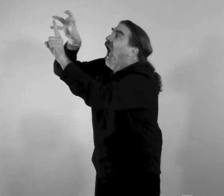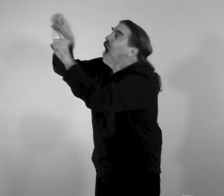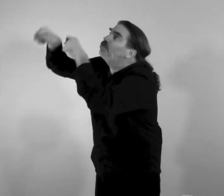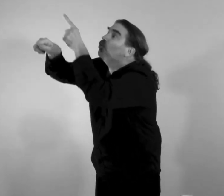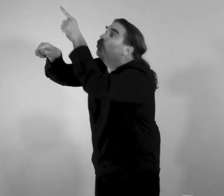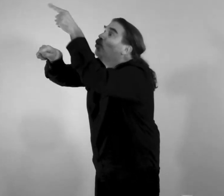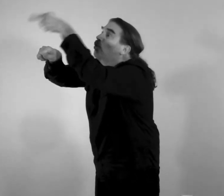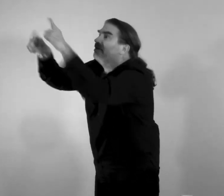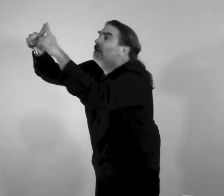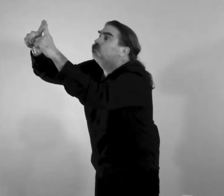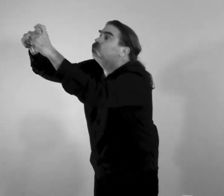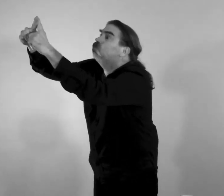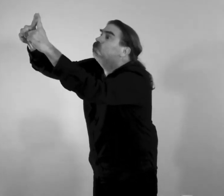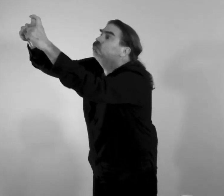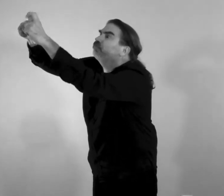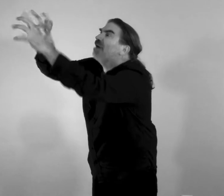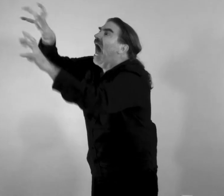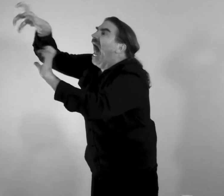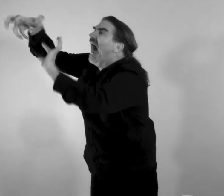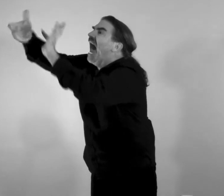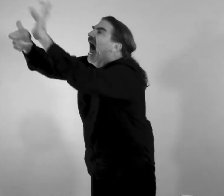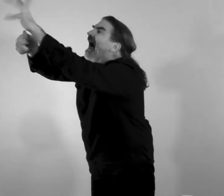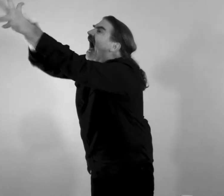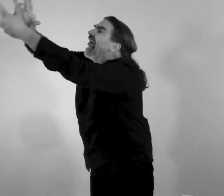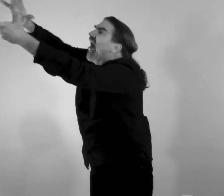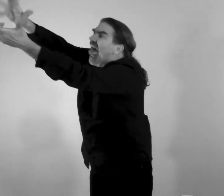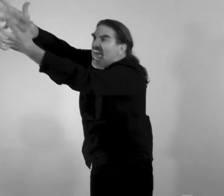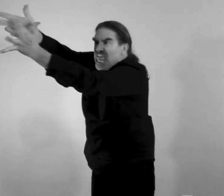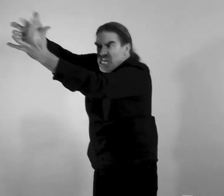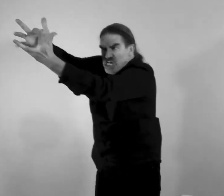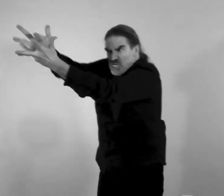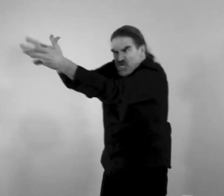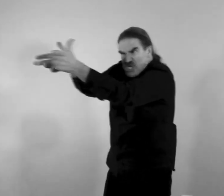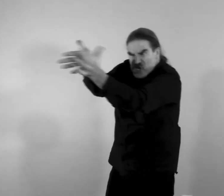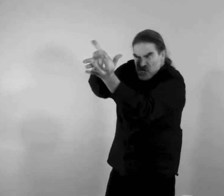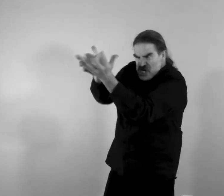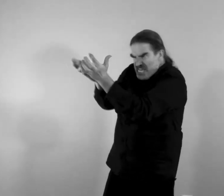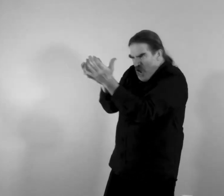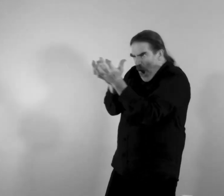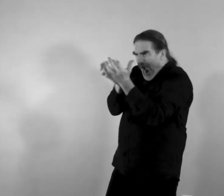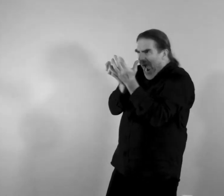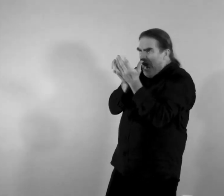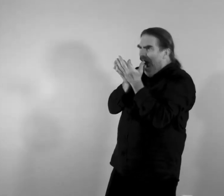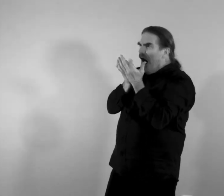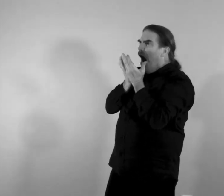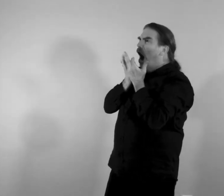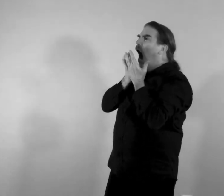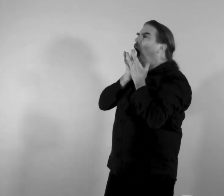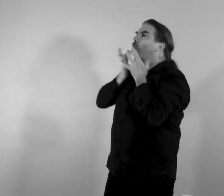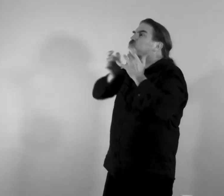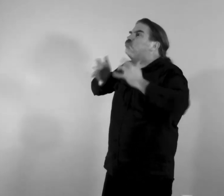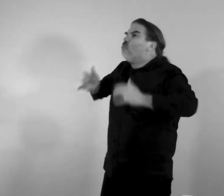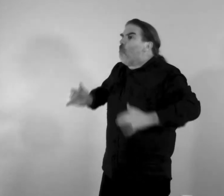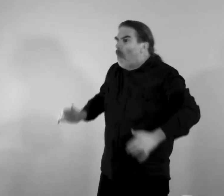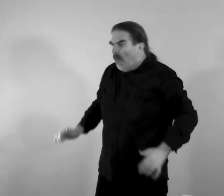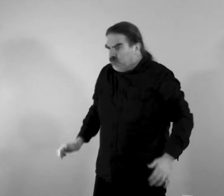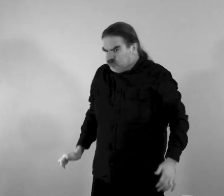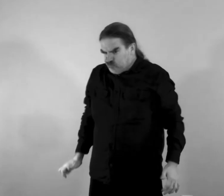Escaping. He sucks it. Pulls it. Pulls it.